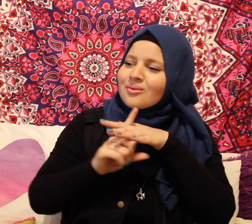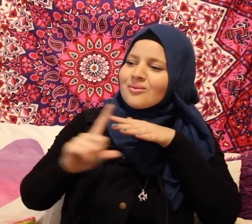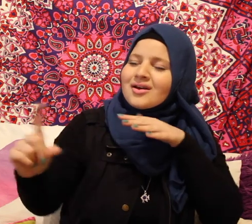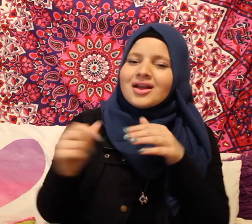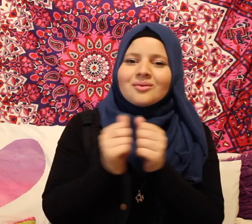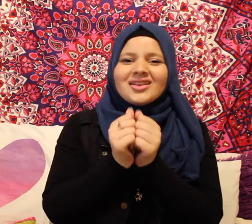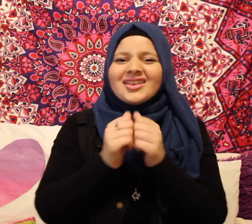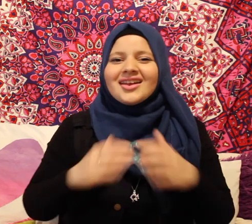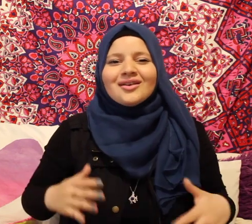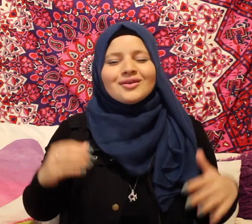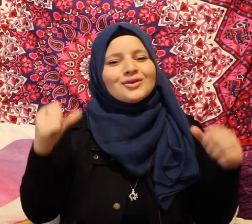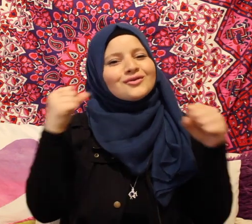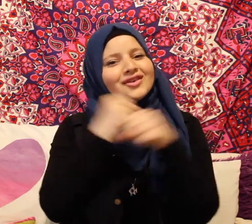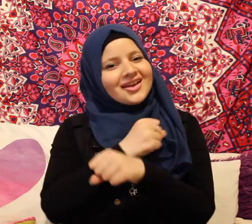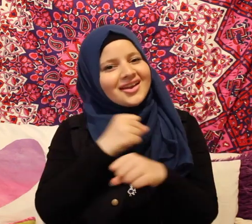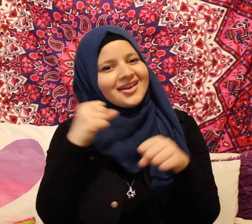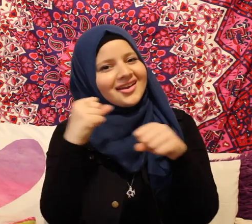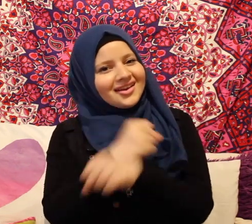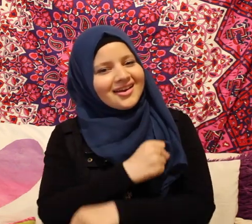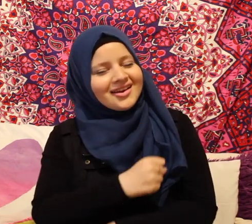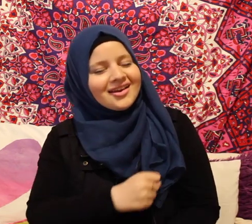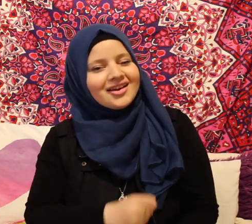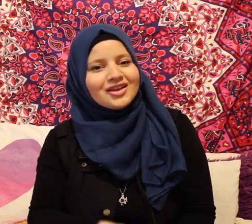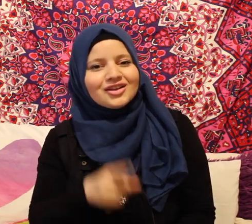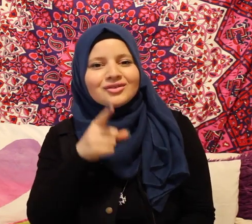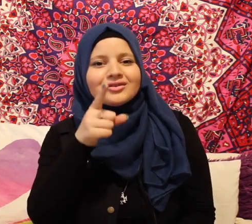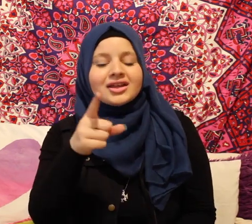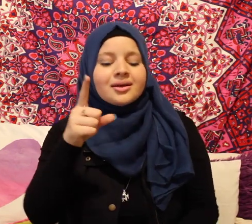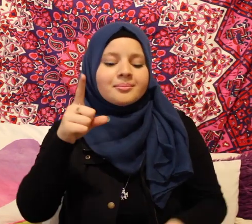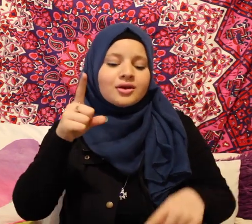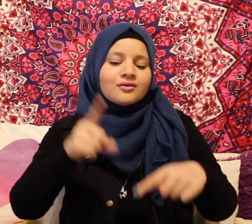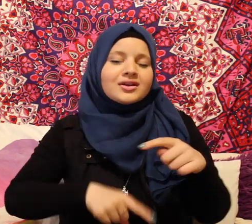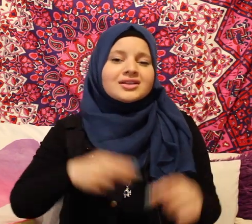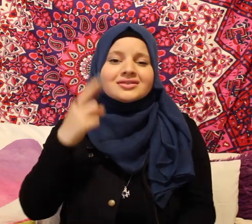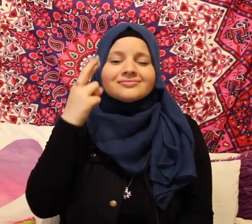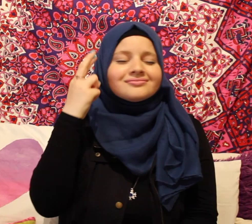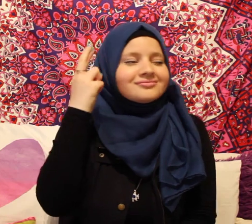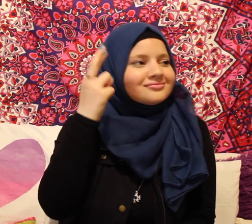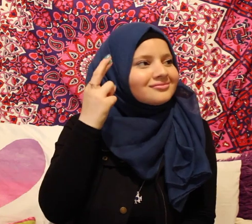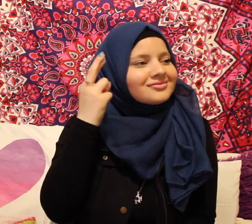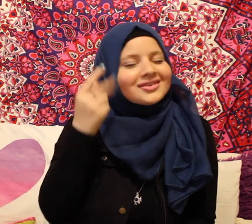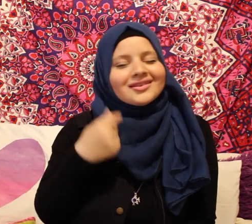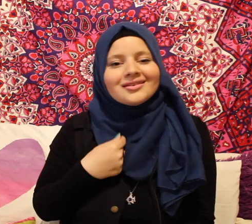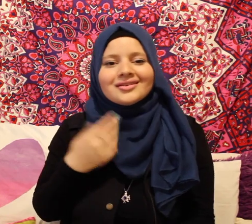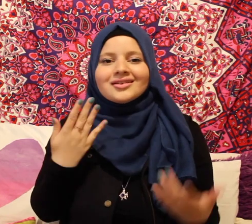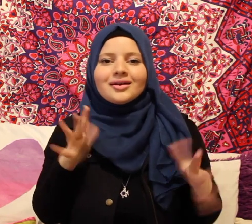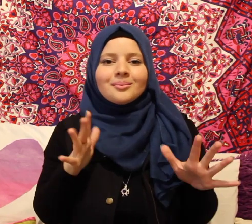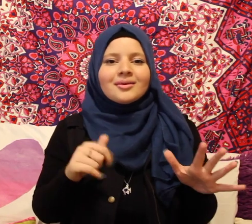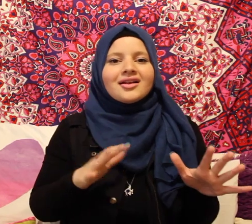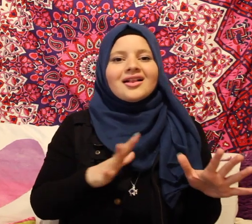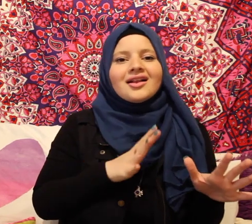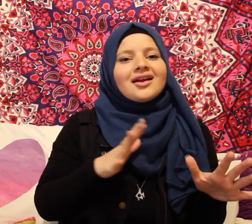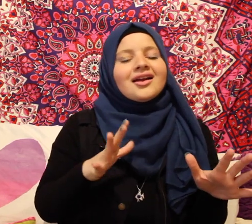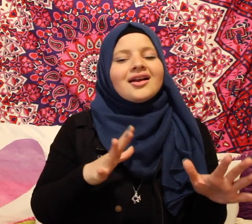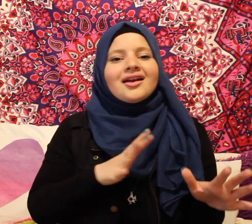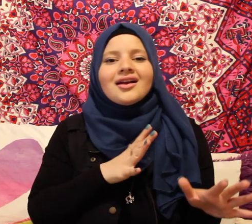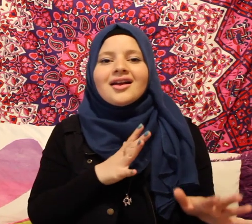nowhere without a fight You can't be reasoned with them, don't be impolite